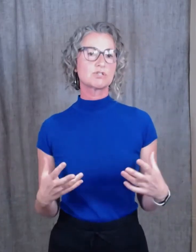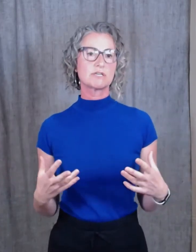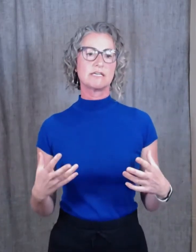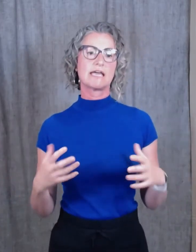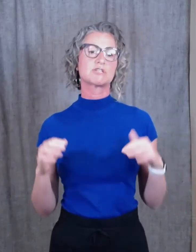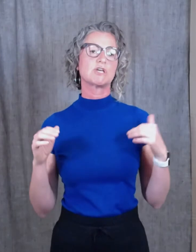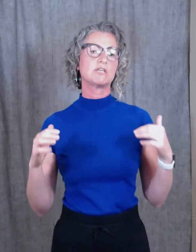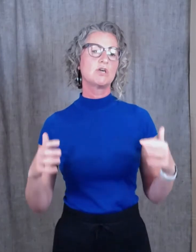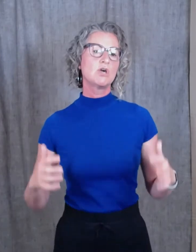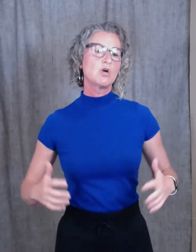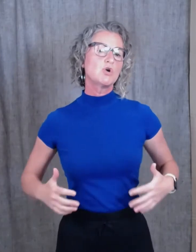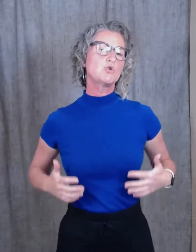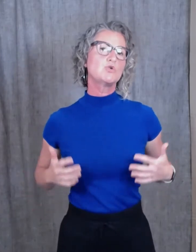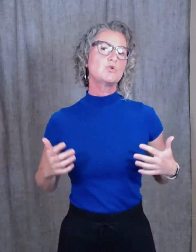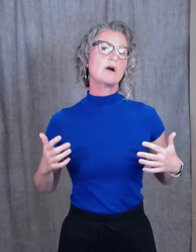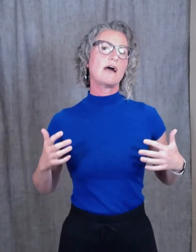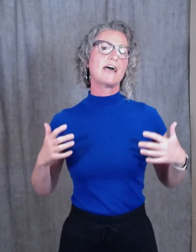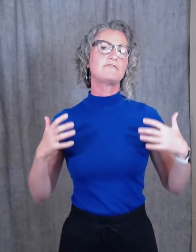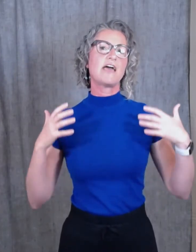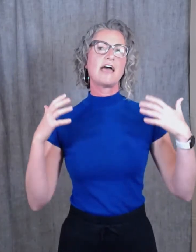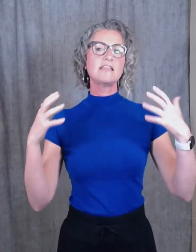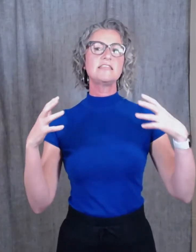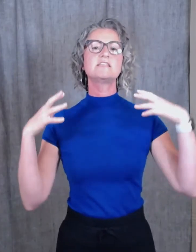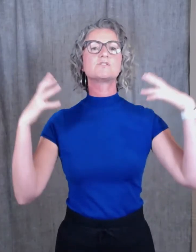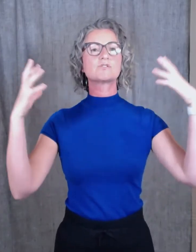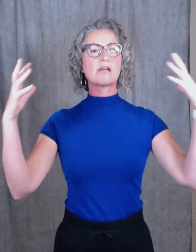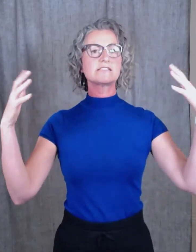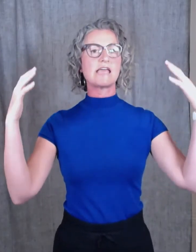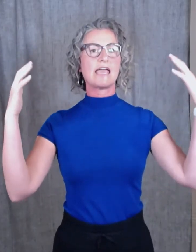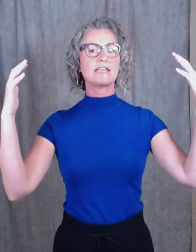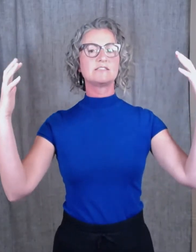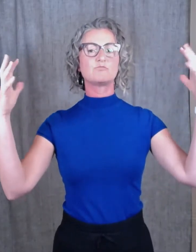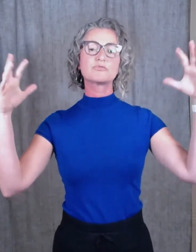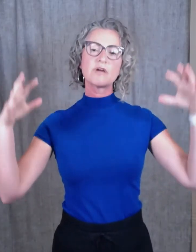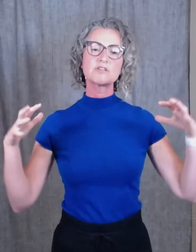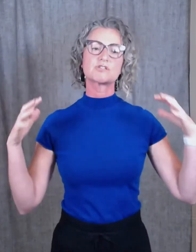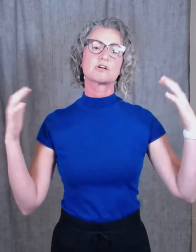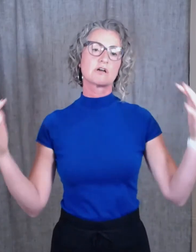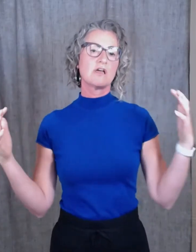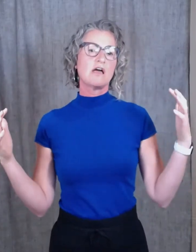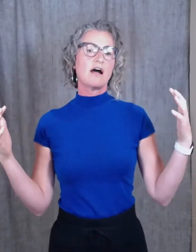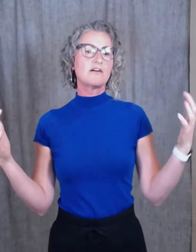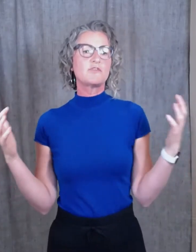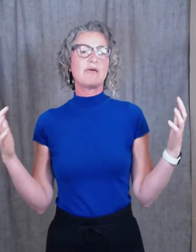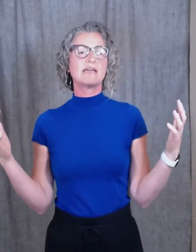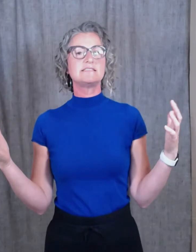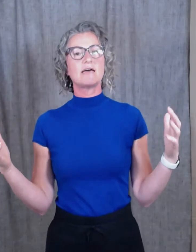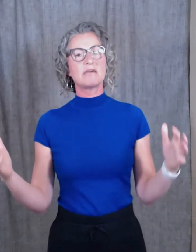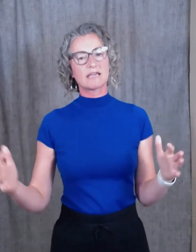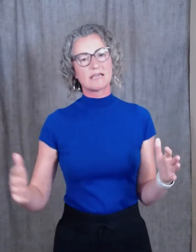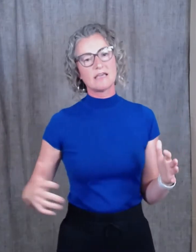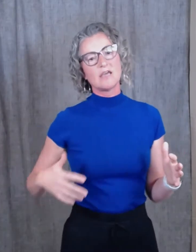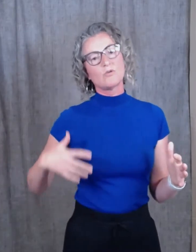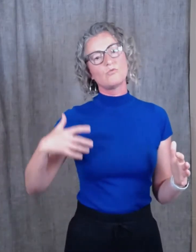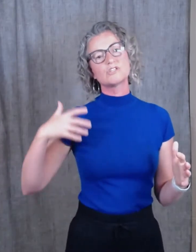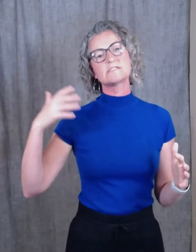connection, who have had the stress and pressure of the pandemic, which has